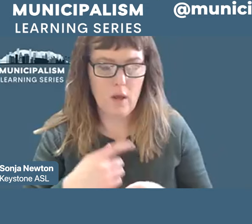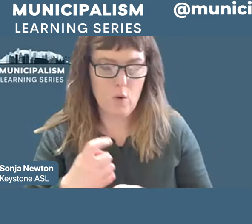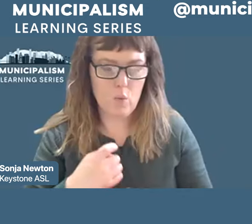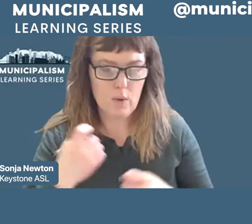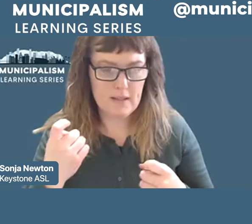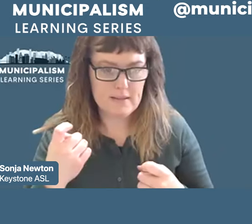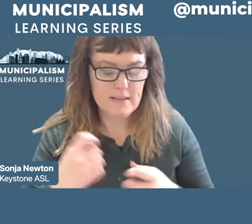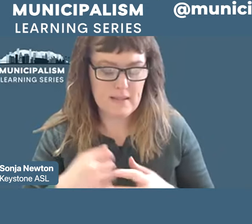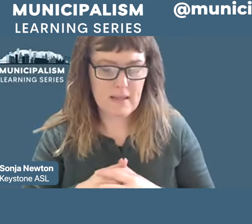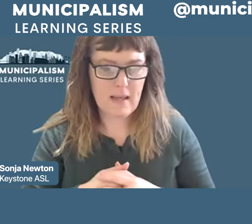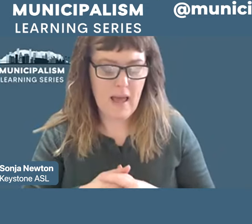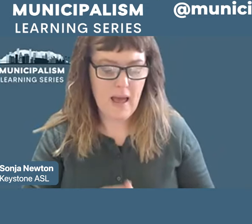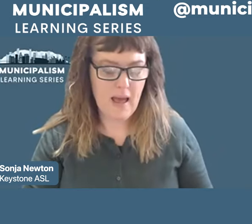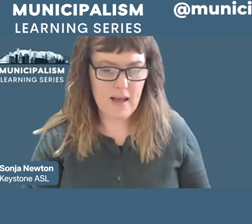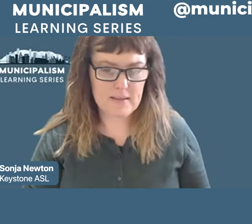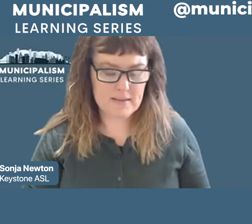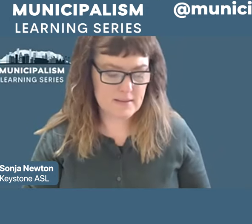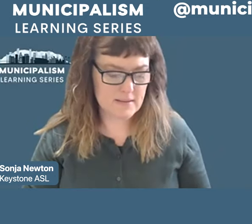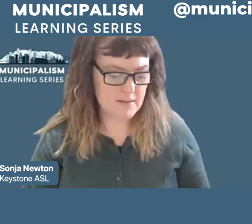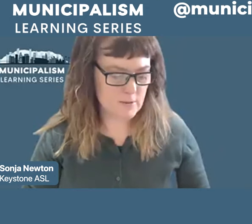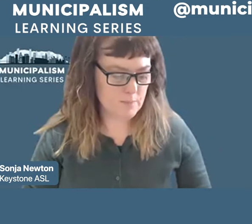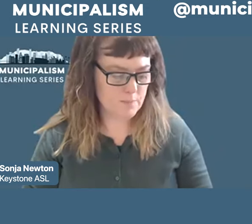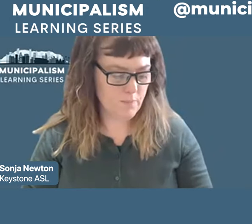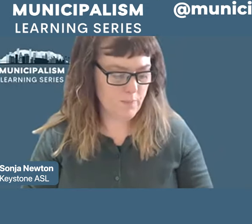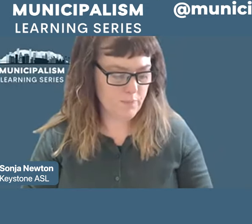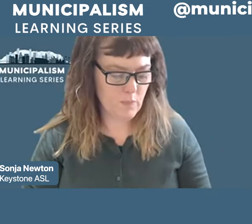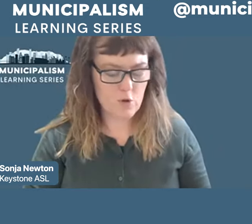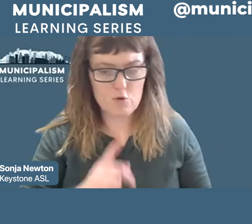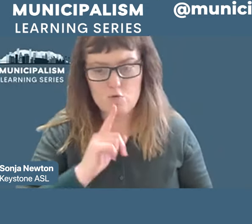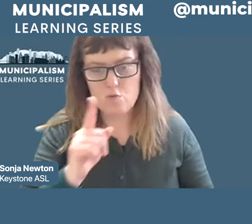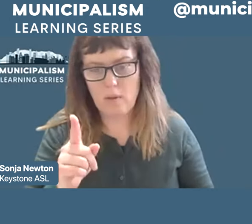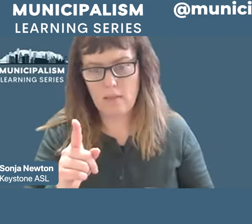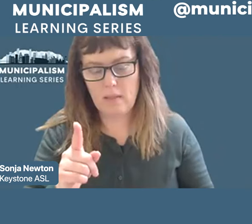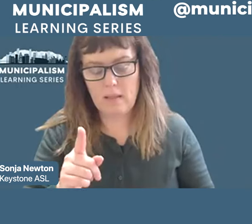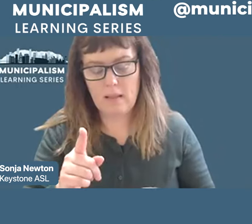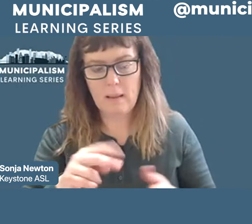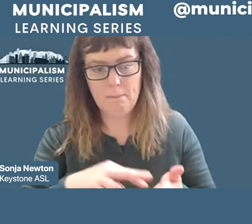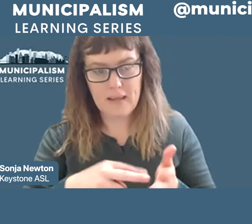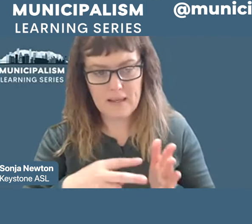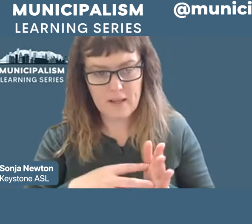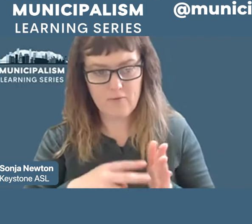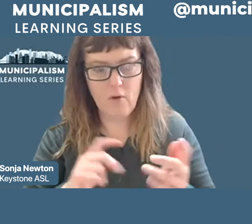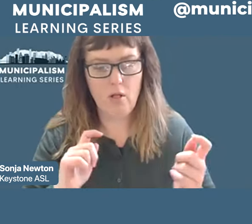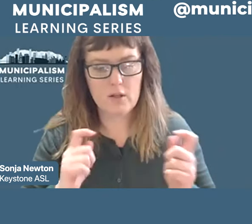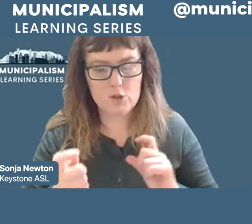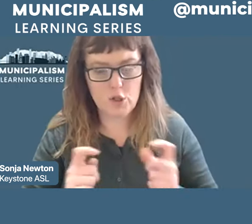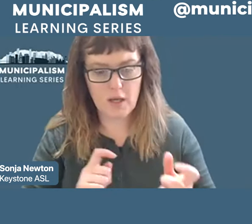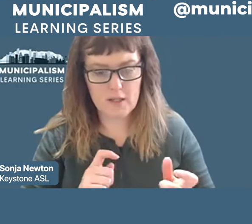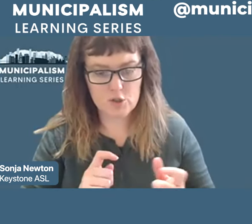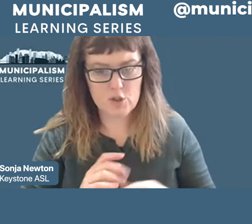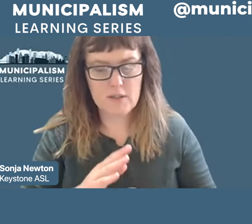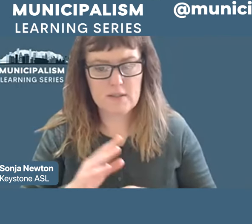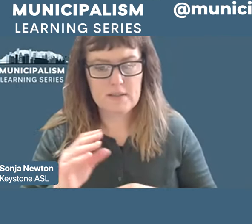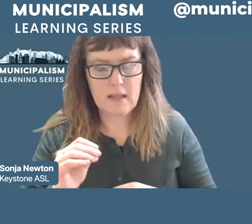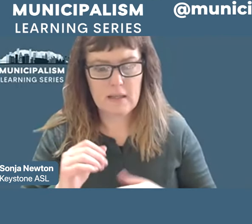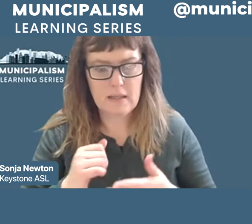meaningful changes that we have had around making Chevron more accountable and pay more